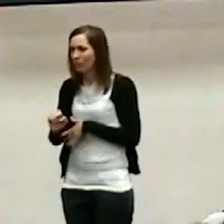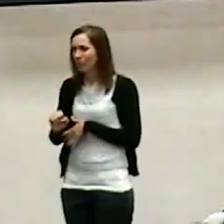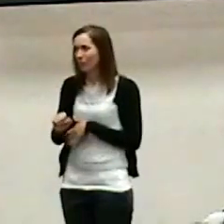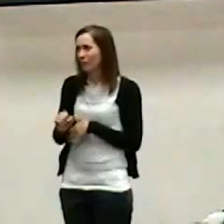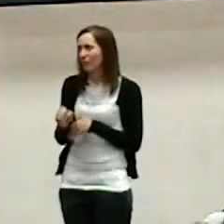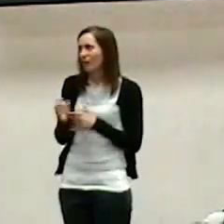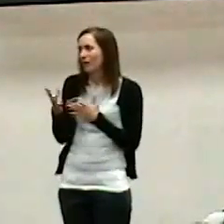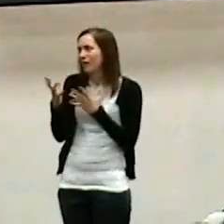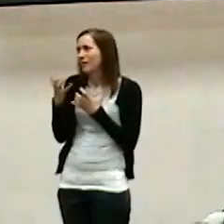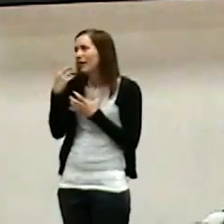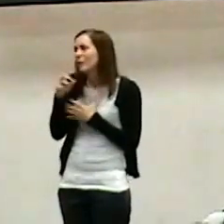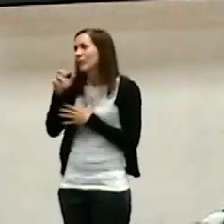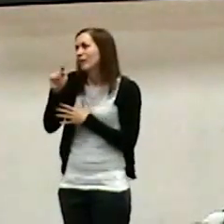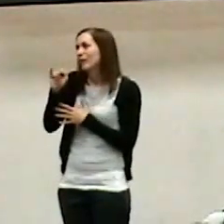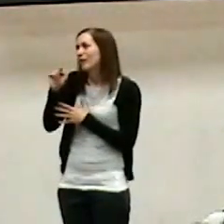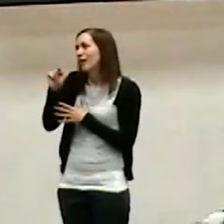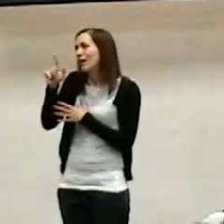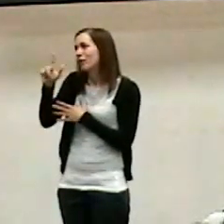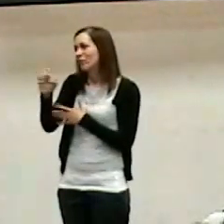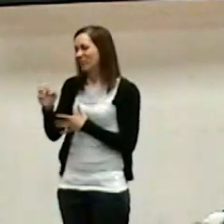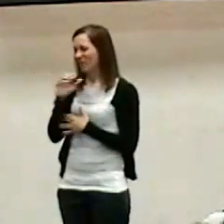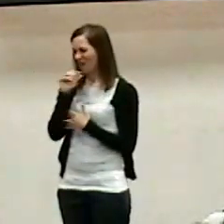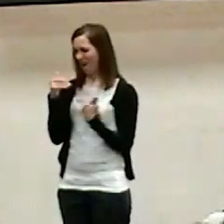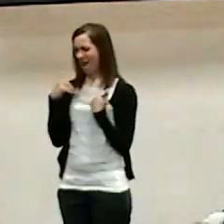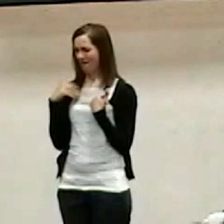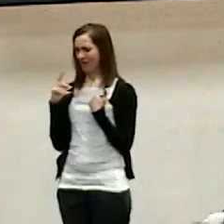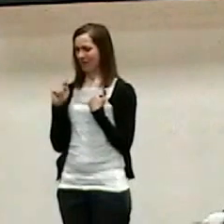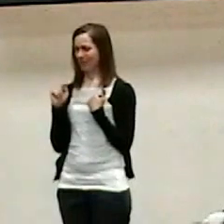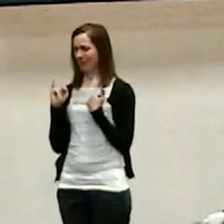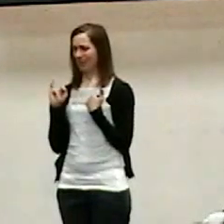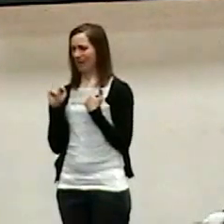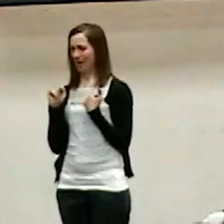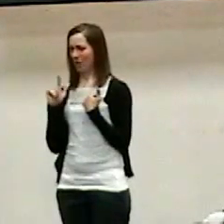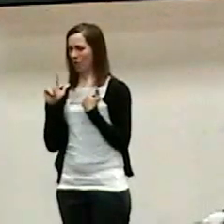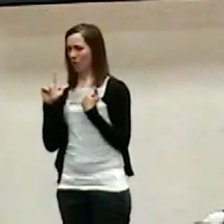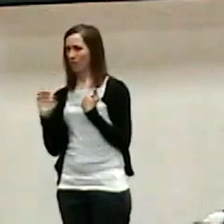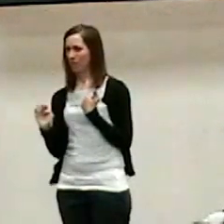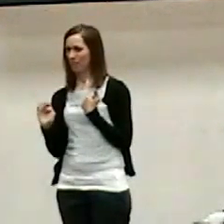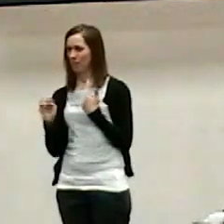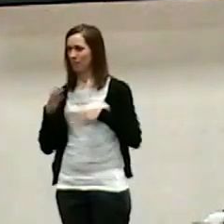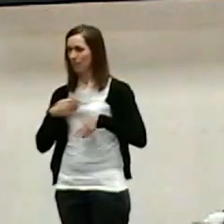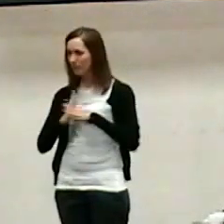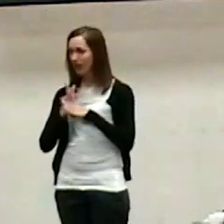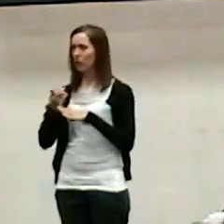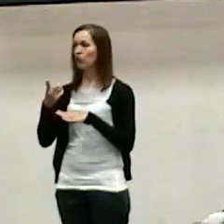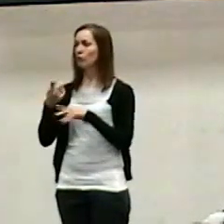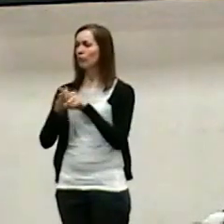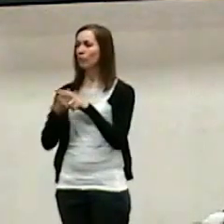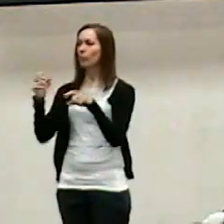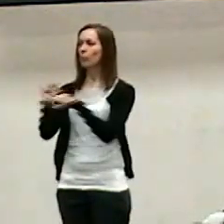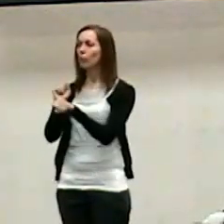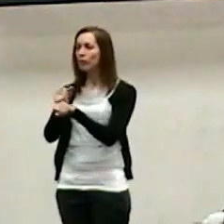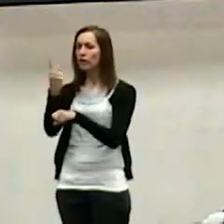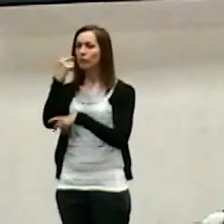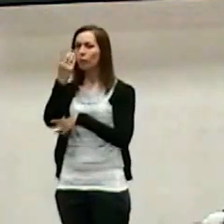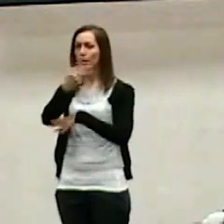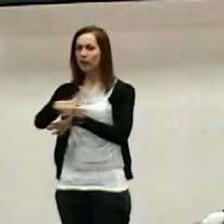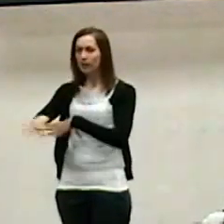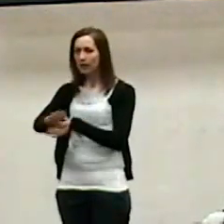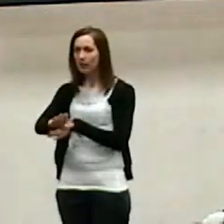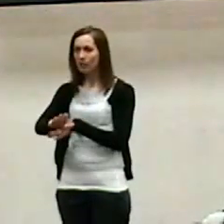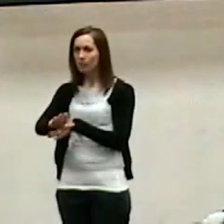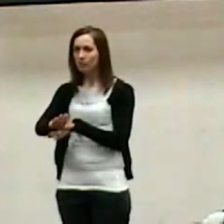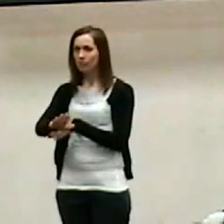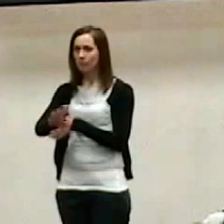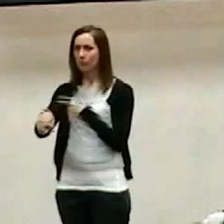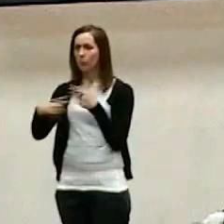get in the way of doing something for the kingdom when the opportunity arises. Now, I do want